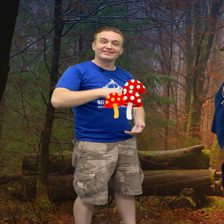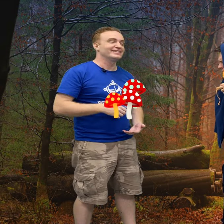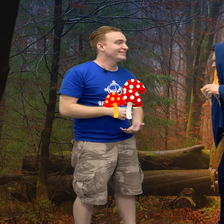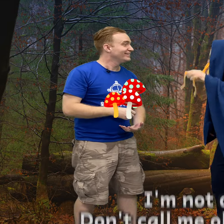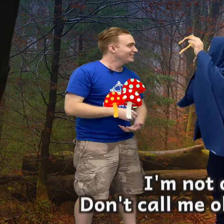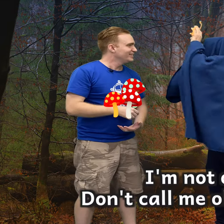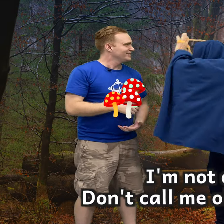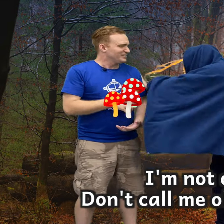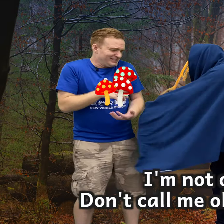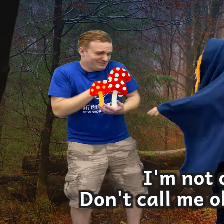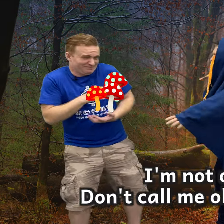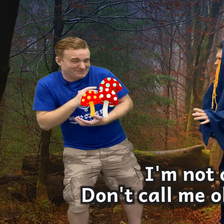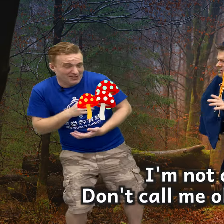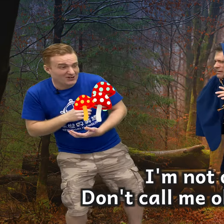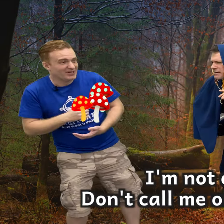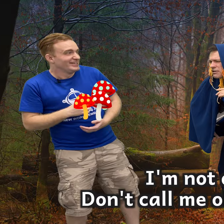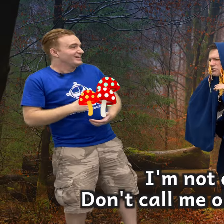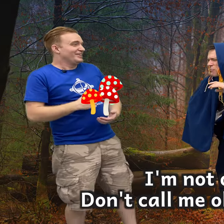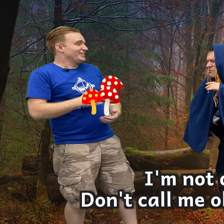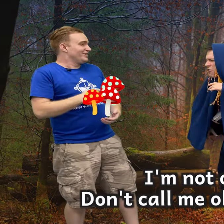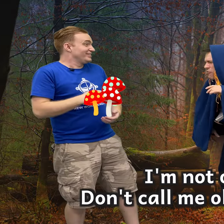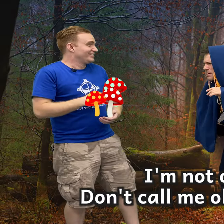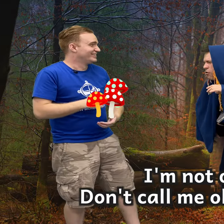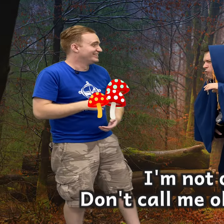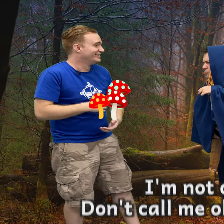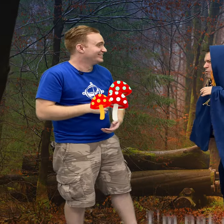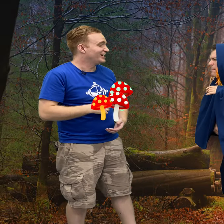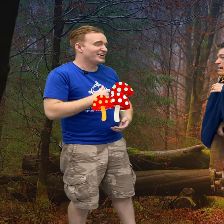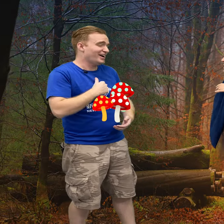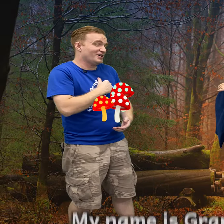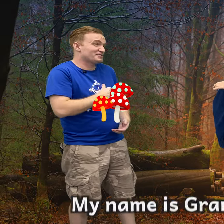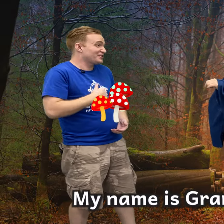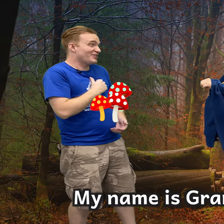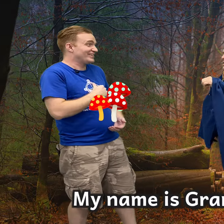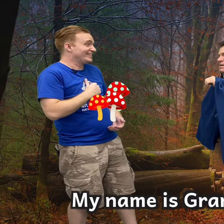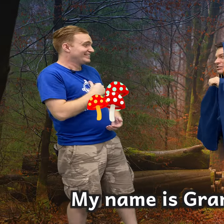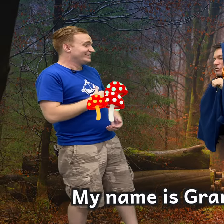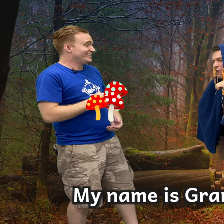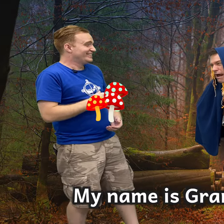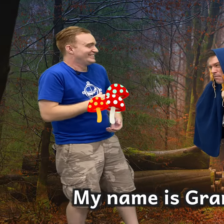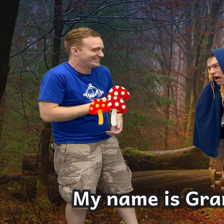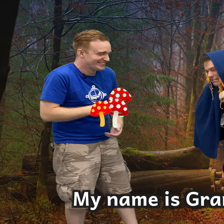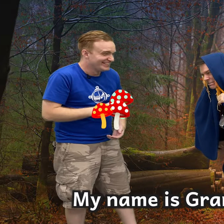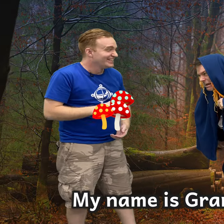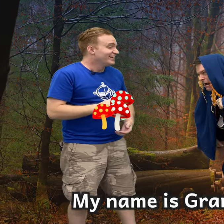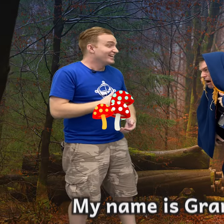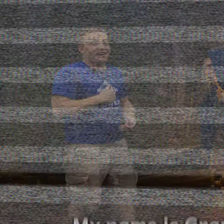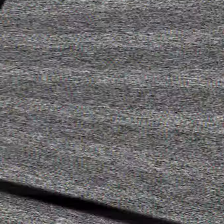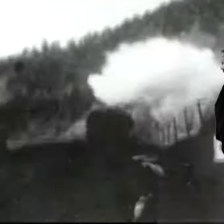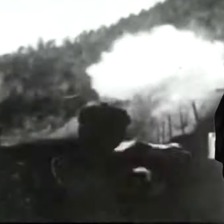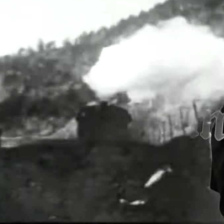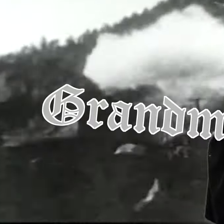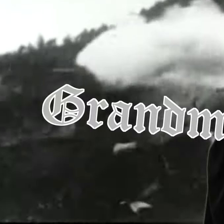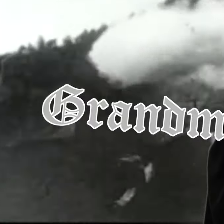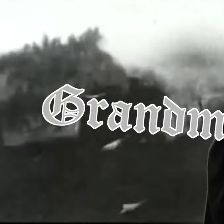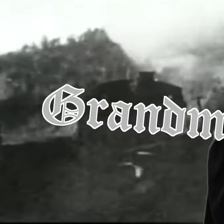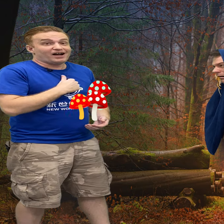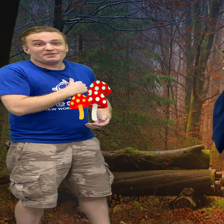I'm not old! Don't call me old woman. I'm sorry. name is Grandma Stare. I'm